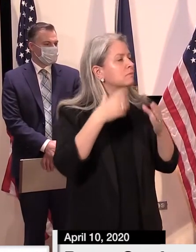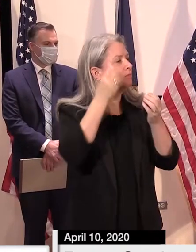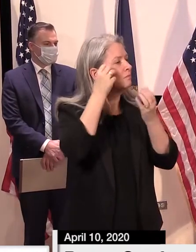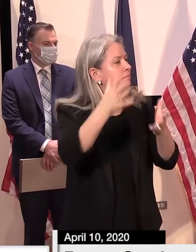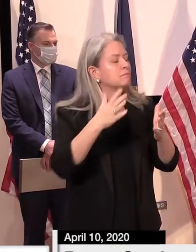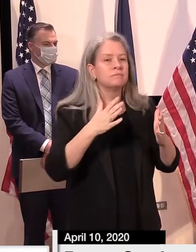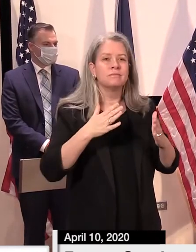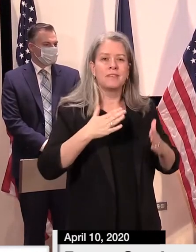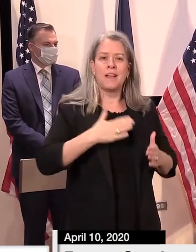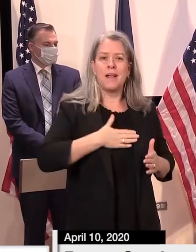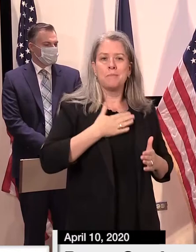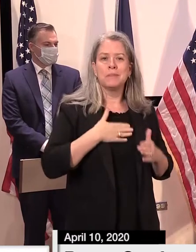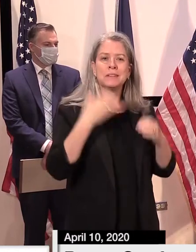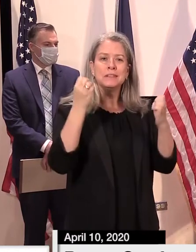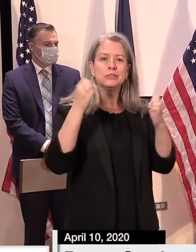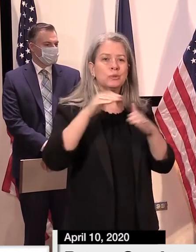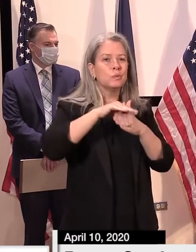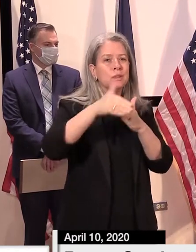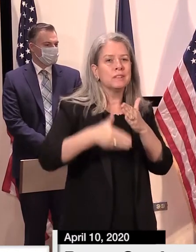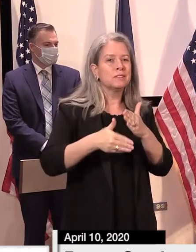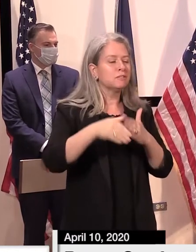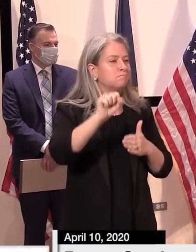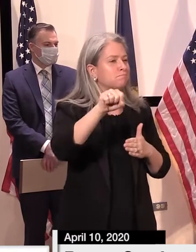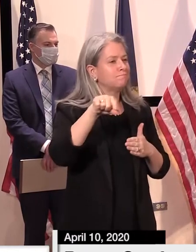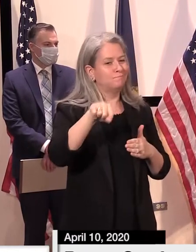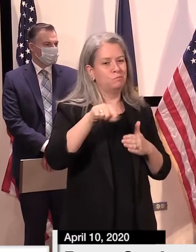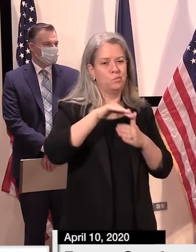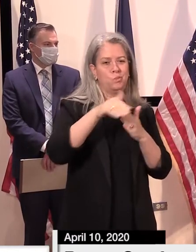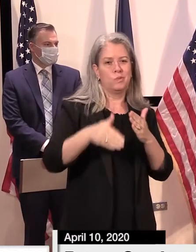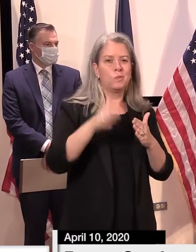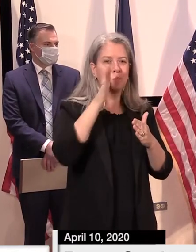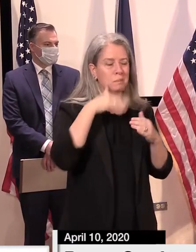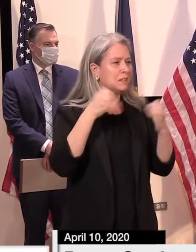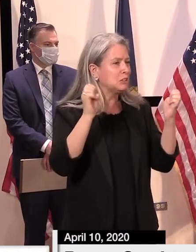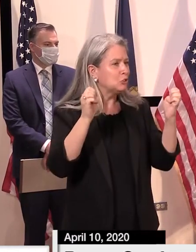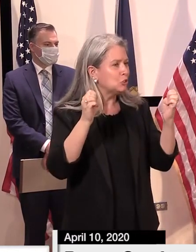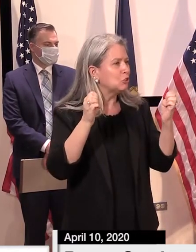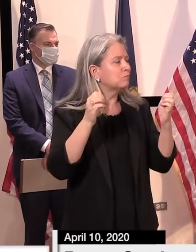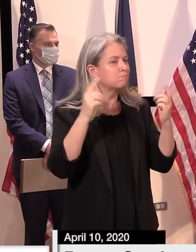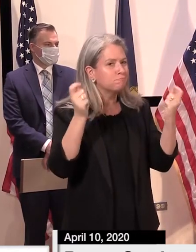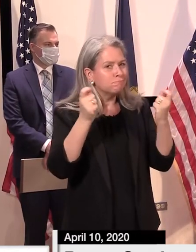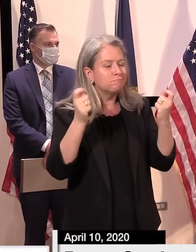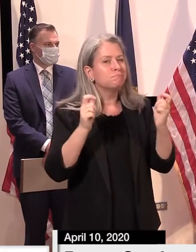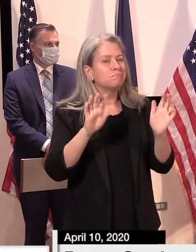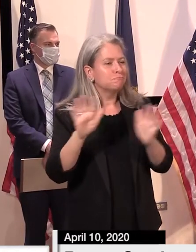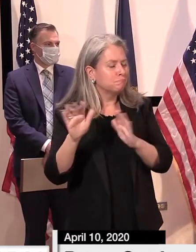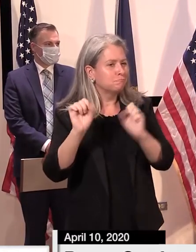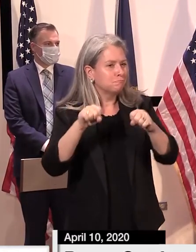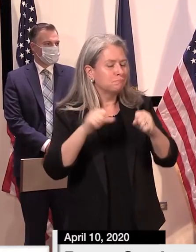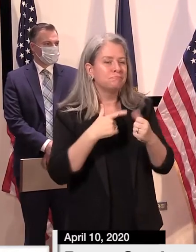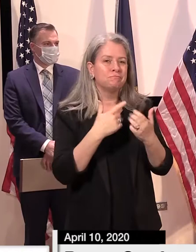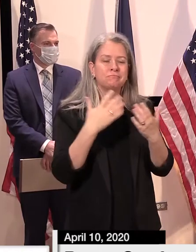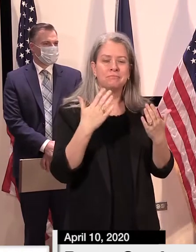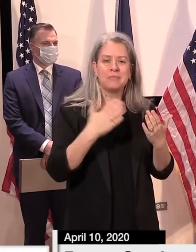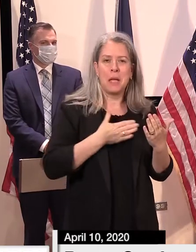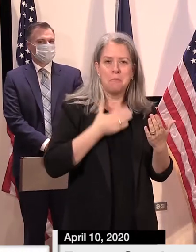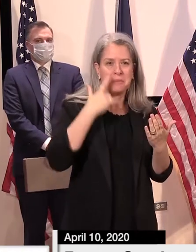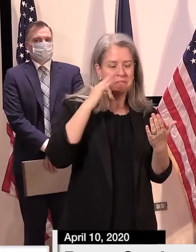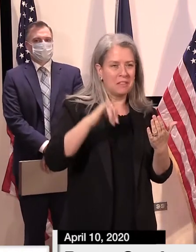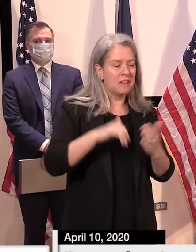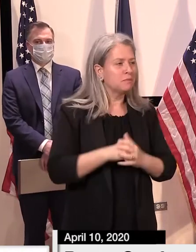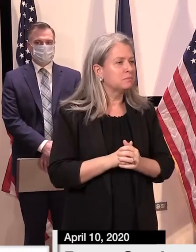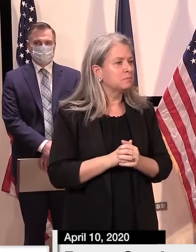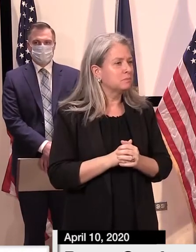weekend. But I thought before we begin, I wanted to assure you on this very